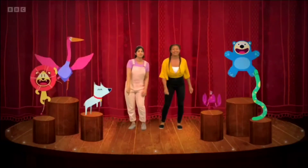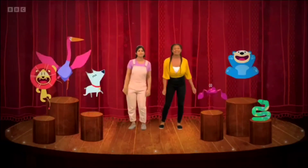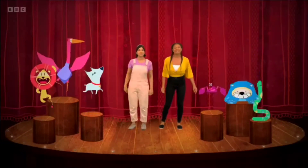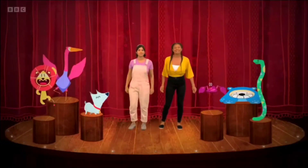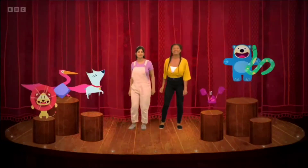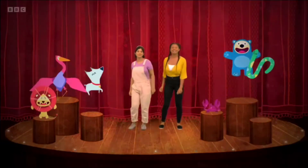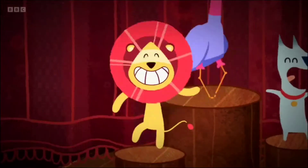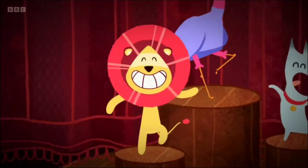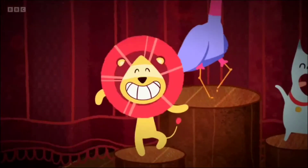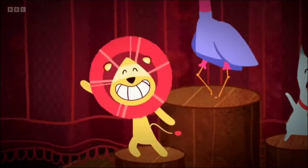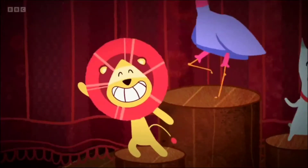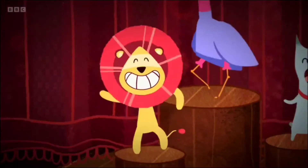moves.